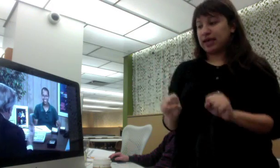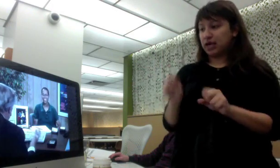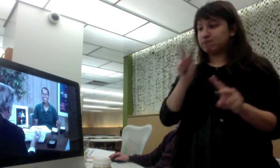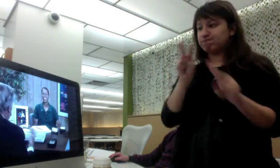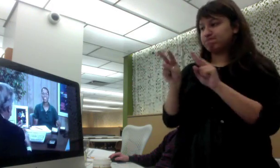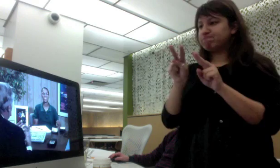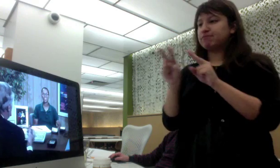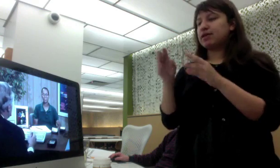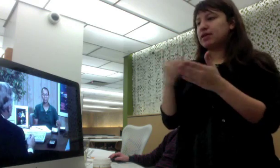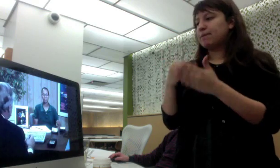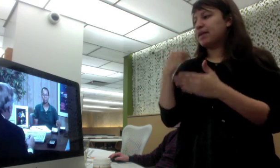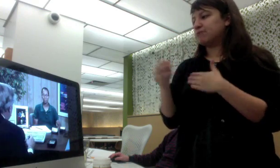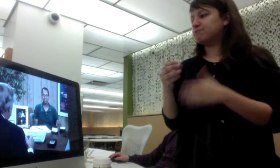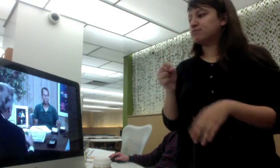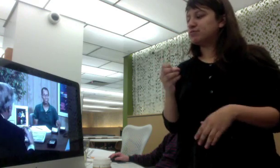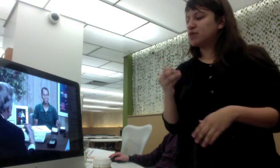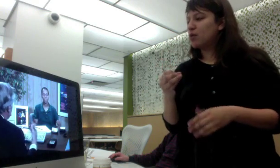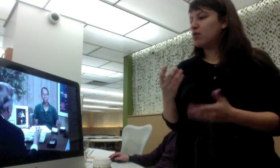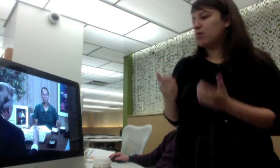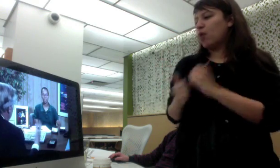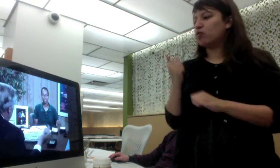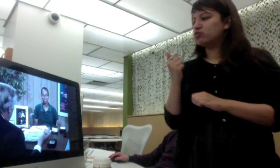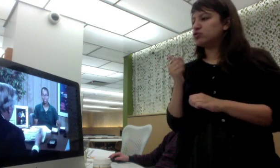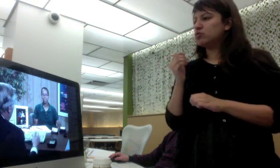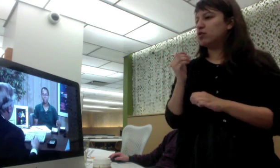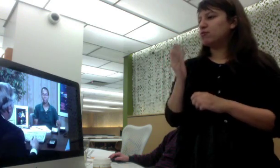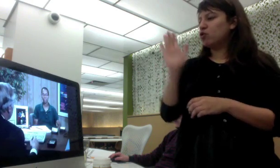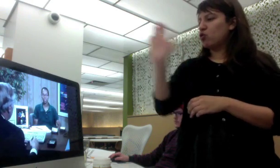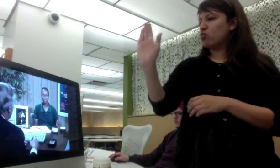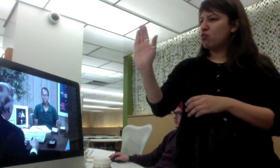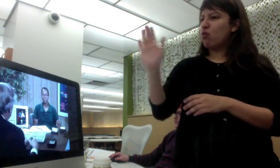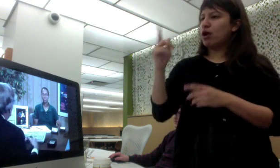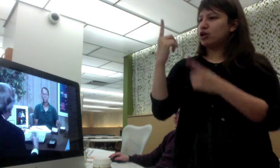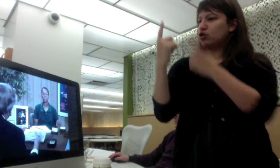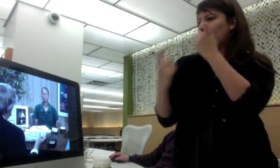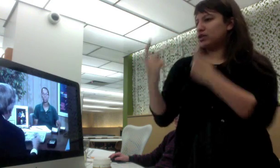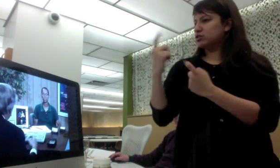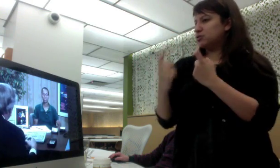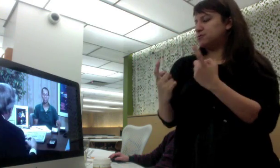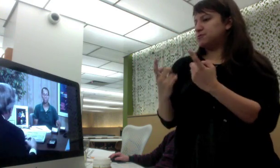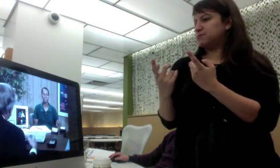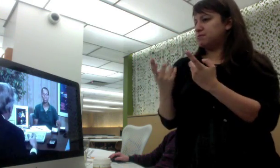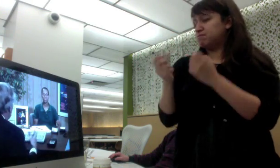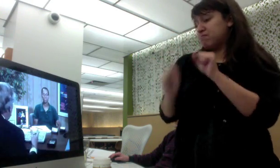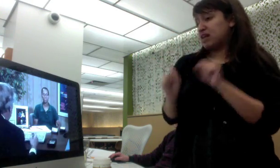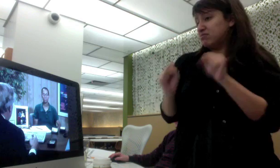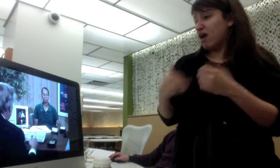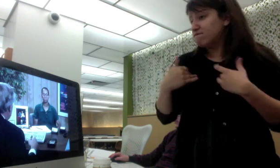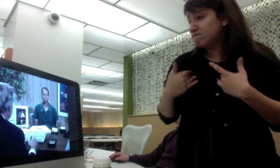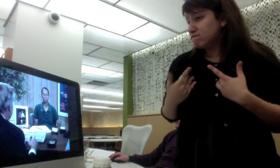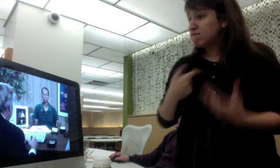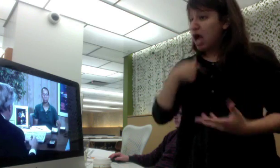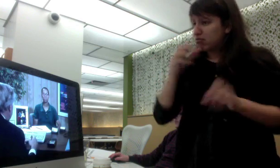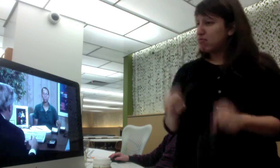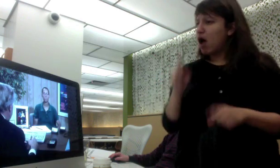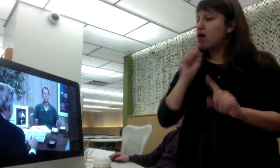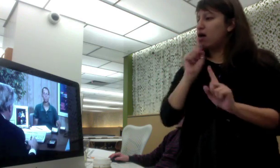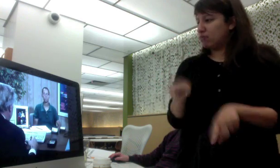So, I know most of the answers to the questions you would have. Are there any questions that you may have?